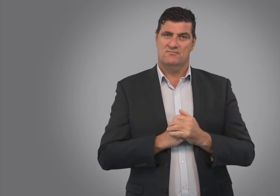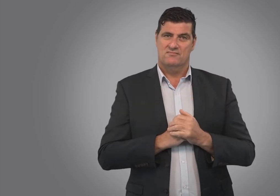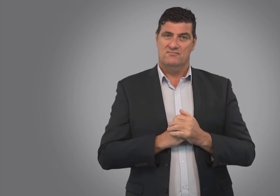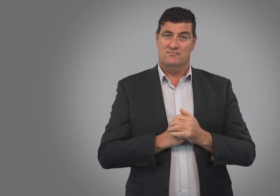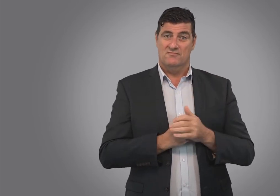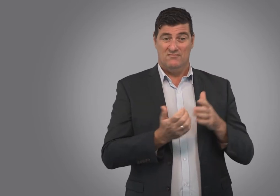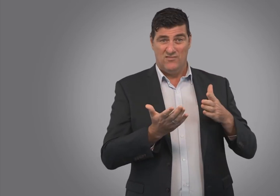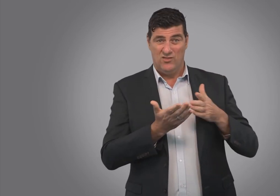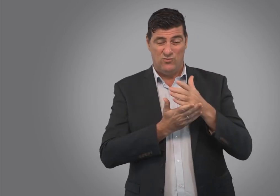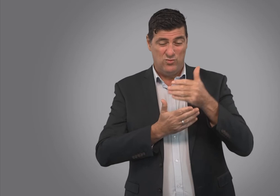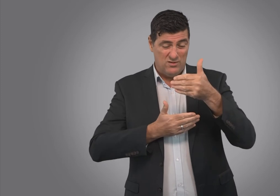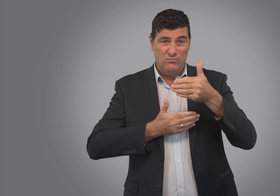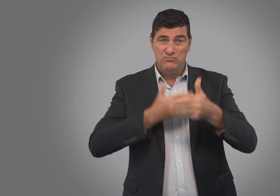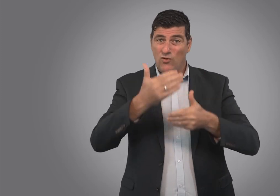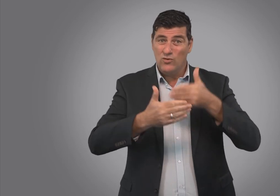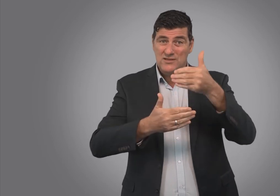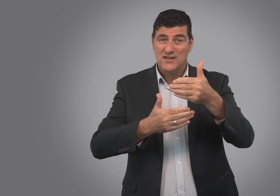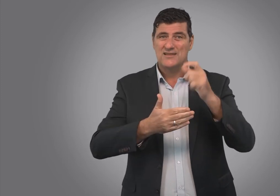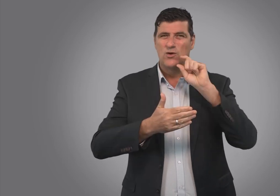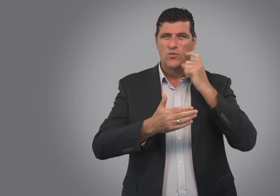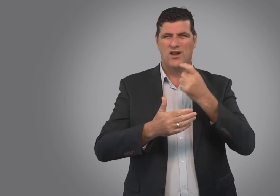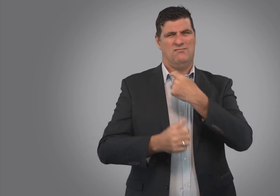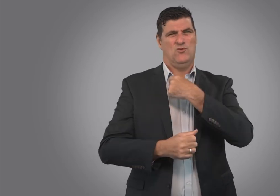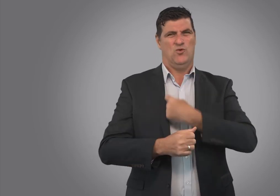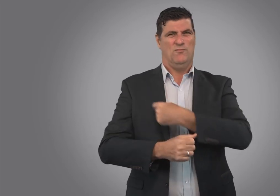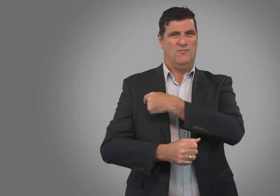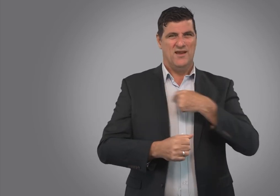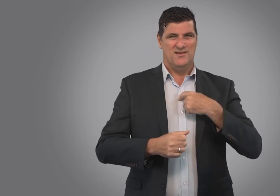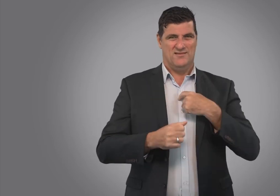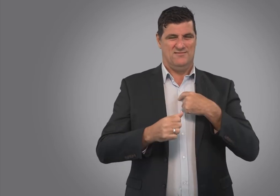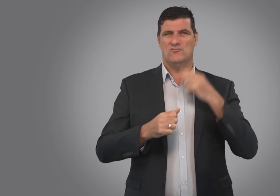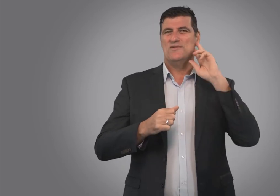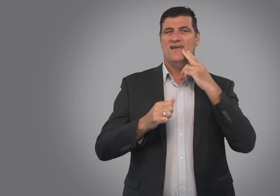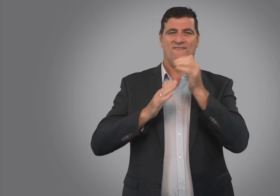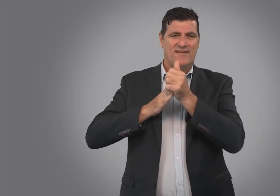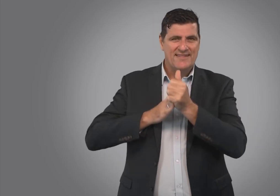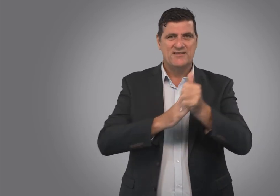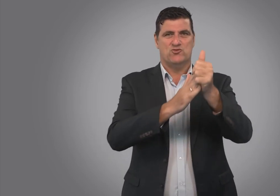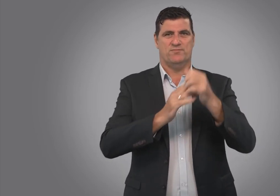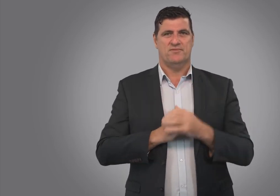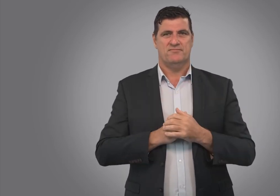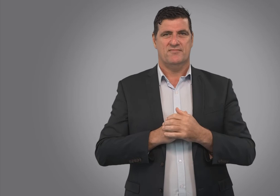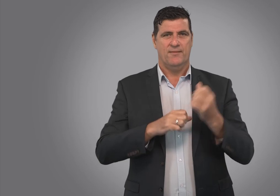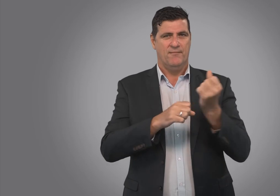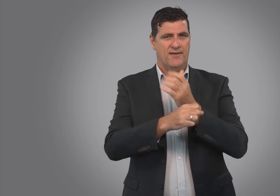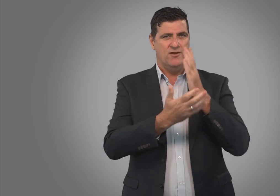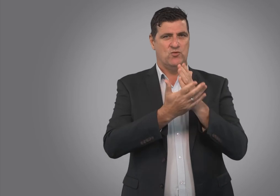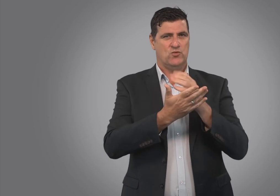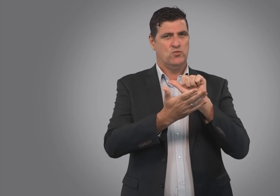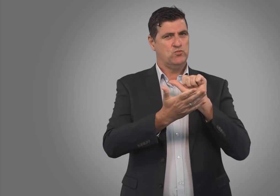Through this process, we are committed to Deaf leadership. To ensuring that we value our culture,